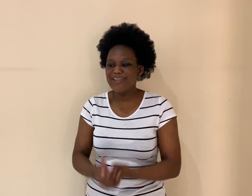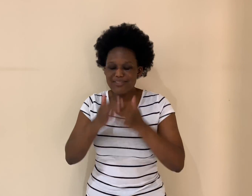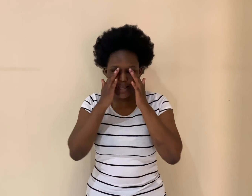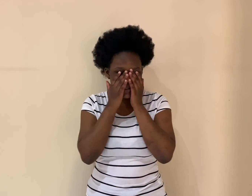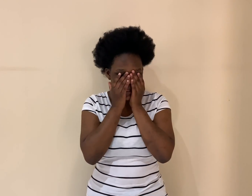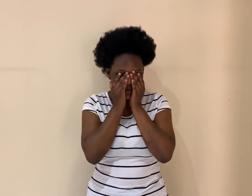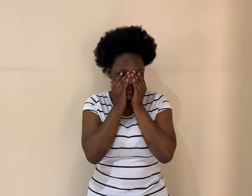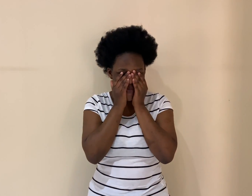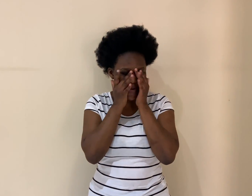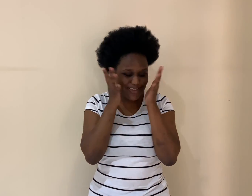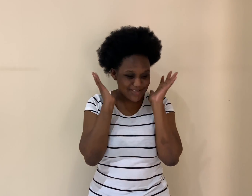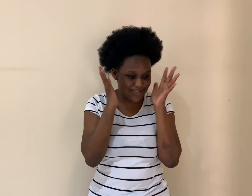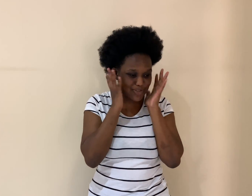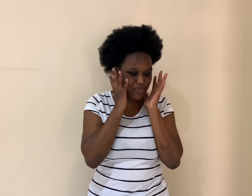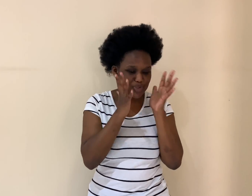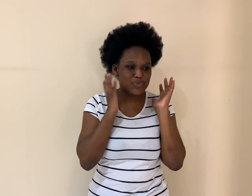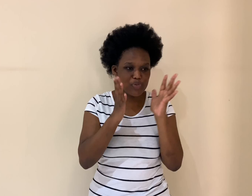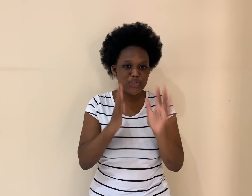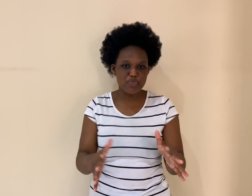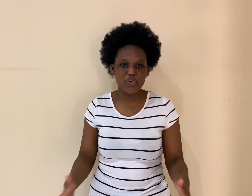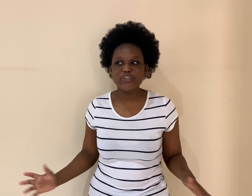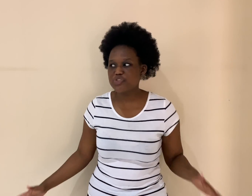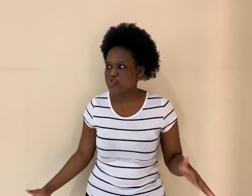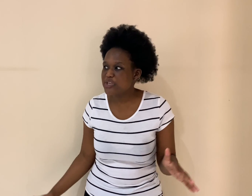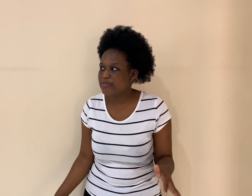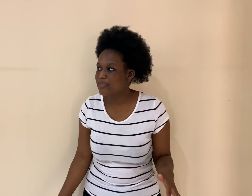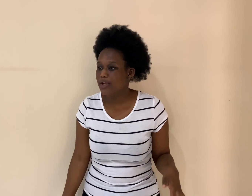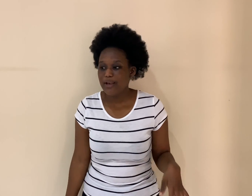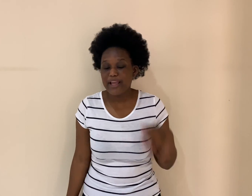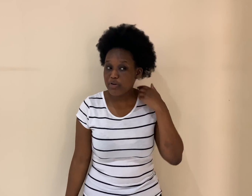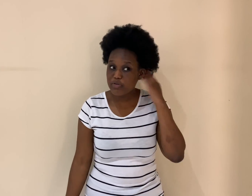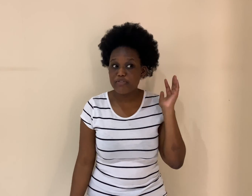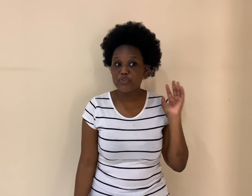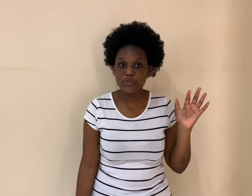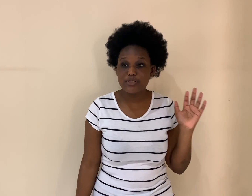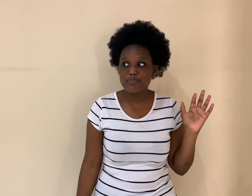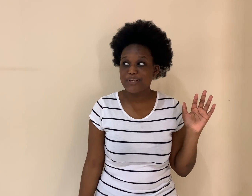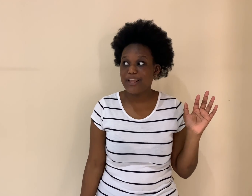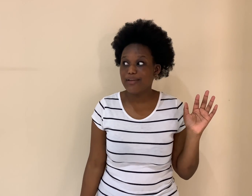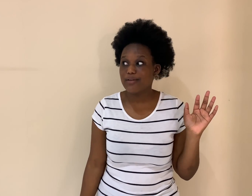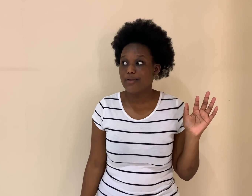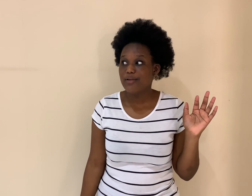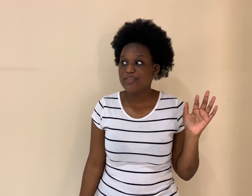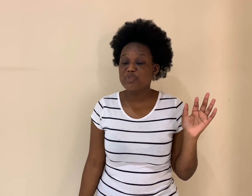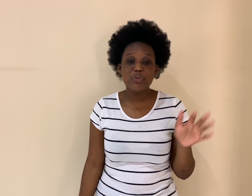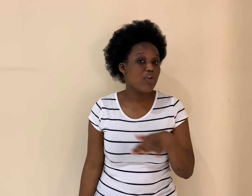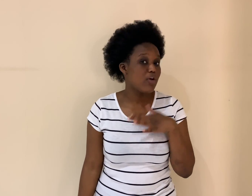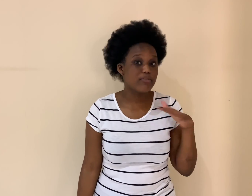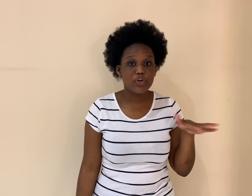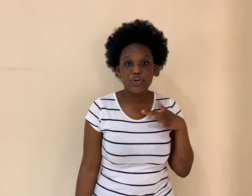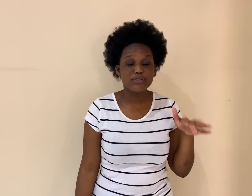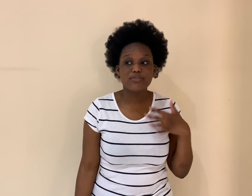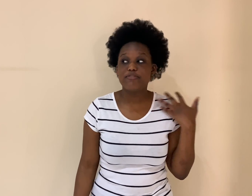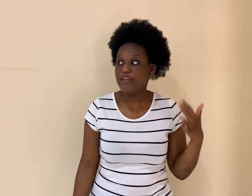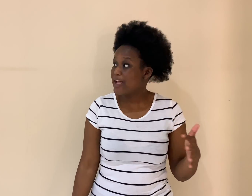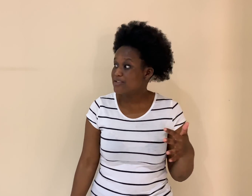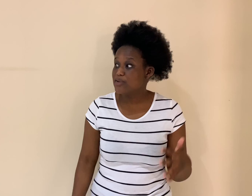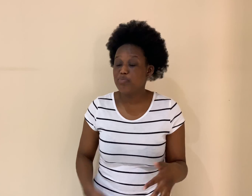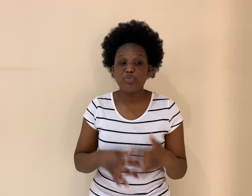and, and like, the weather's just gonna be so much more extreme. Like, I don't know if you've noticed, but, like, there's been a lot of occurrences of floods, and people